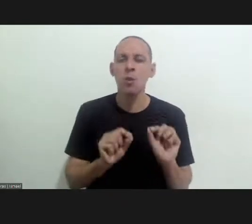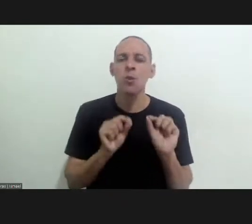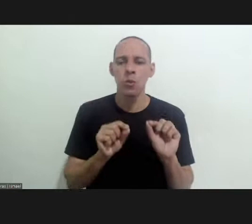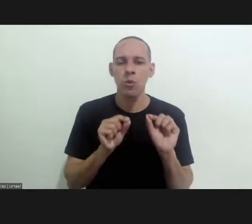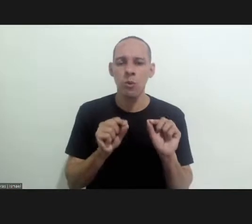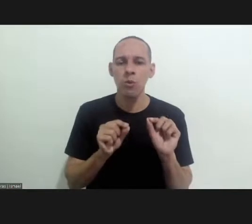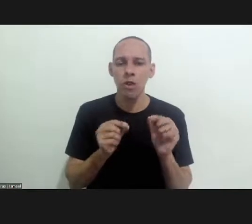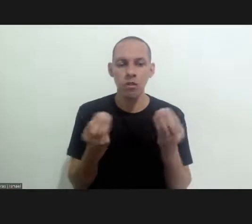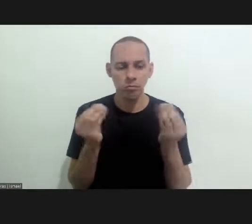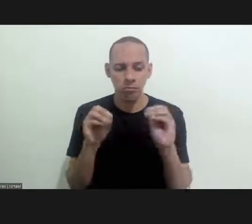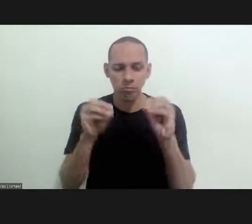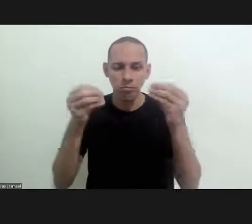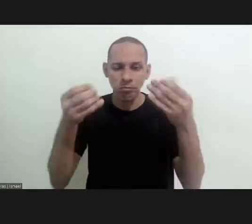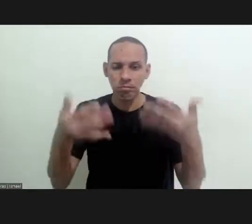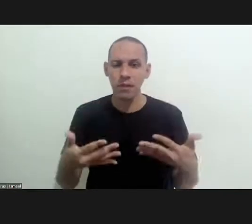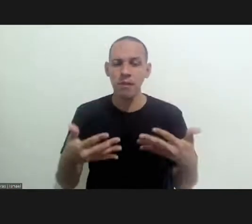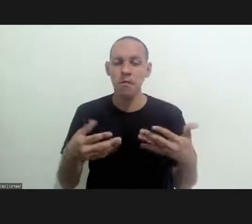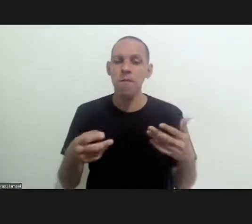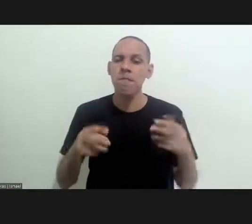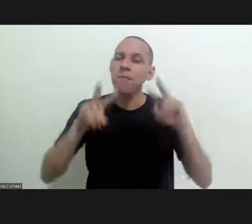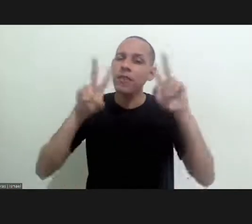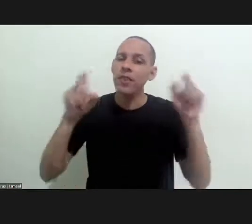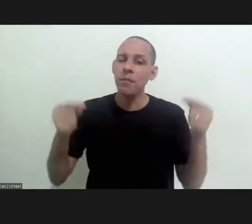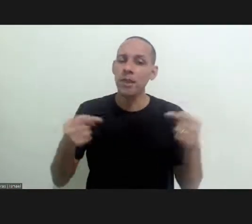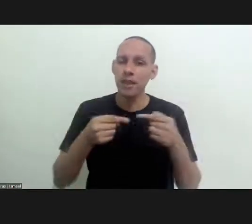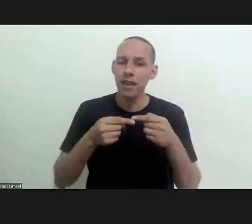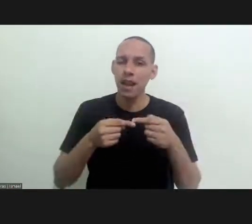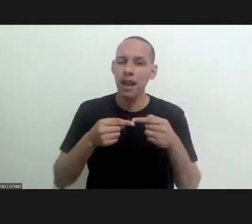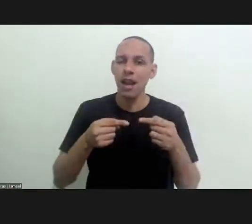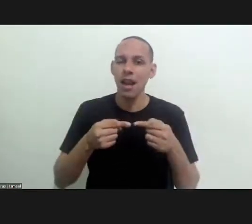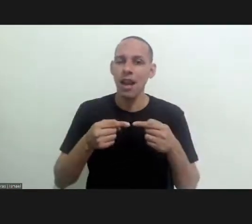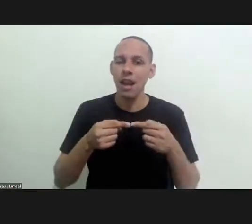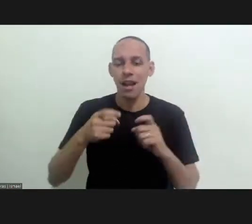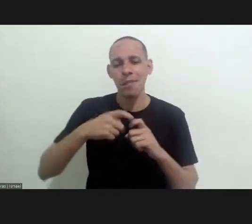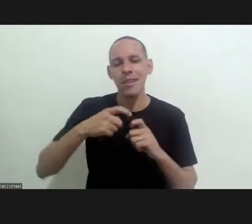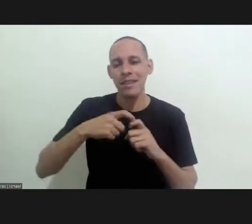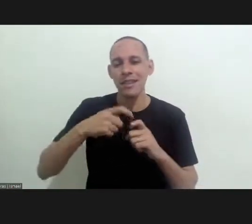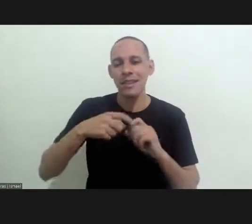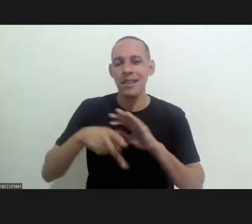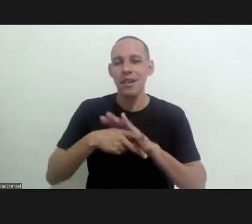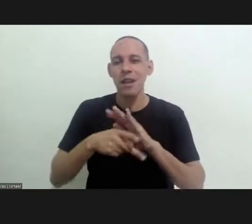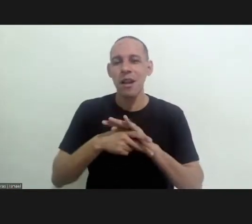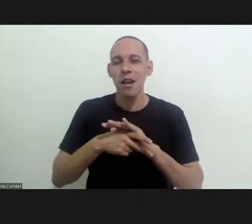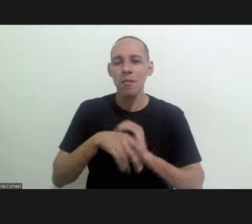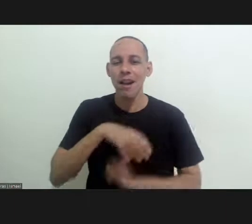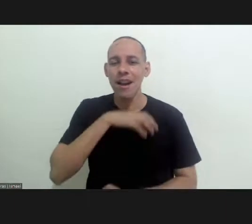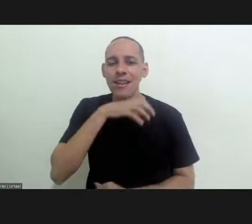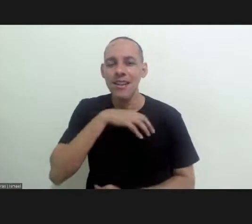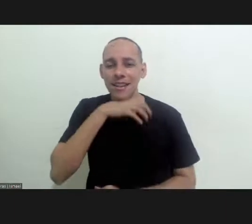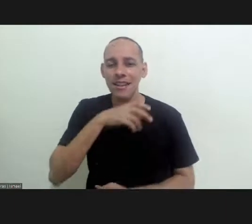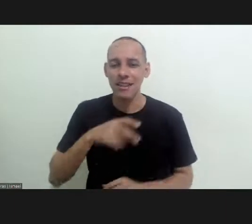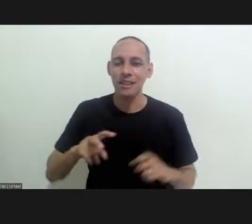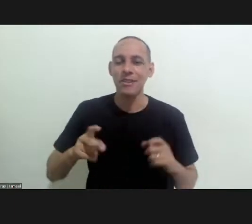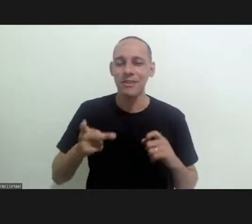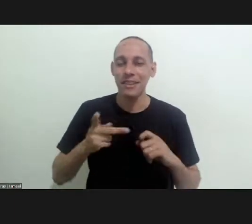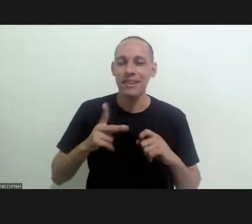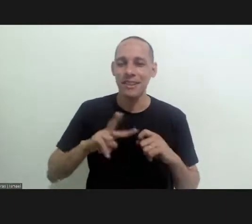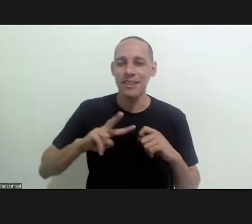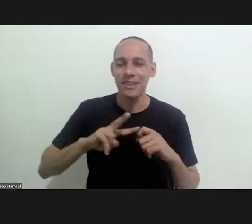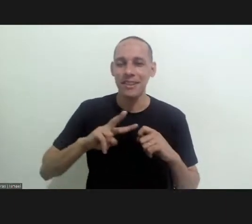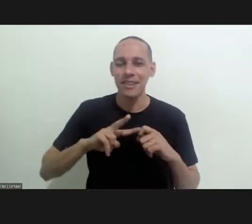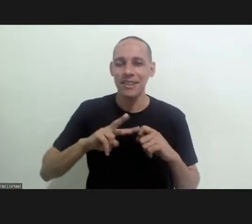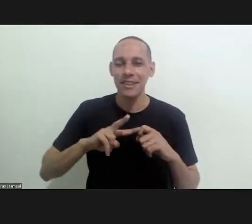which uh they also published topics issued to veterinarian medicine or